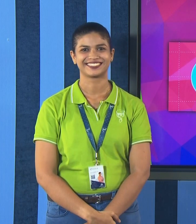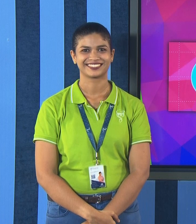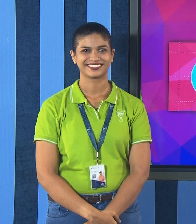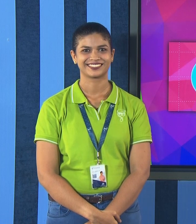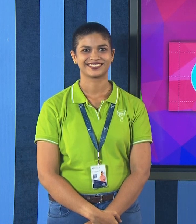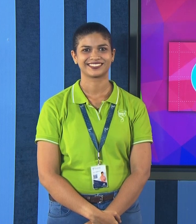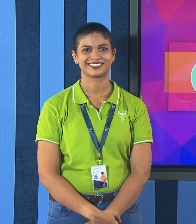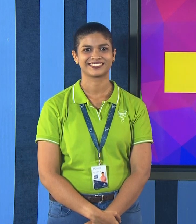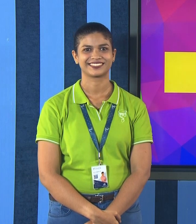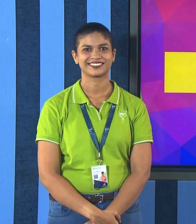Now,